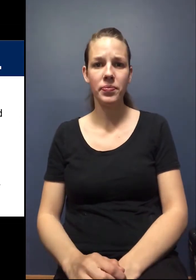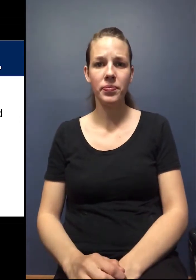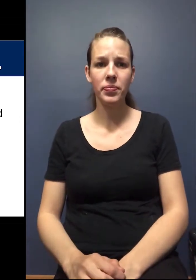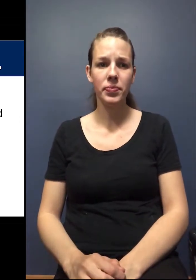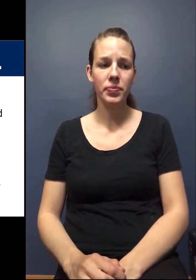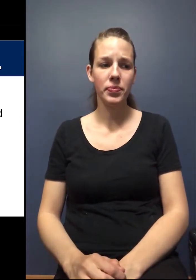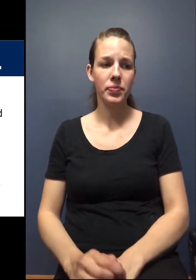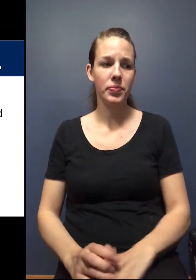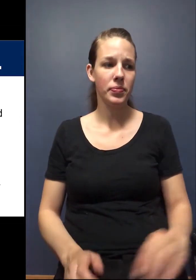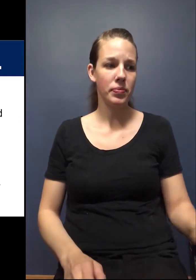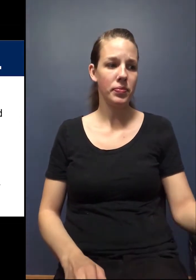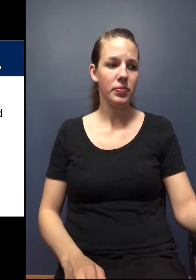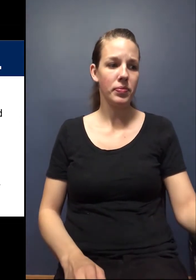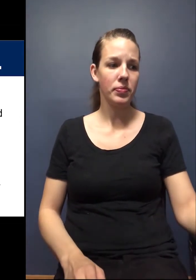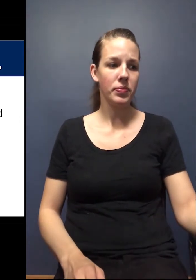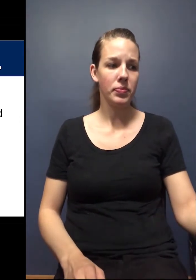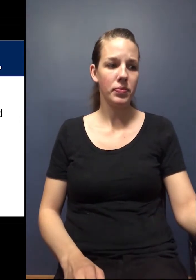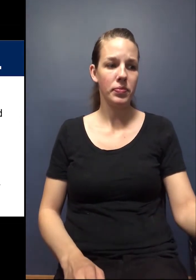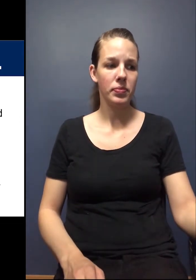please?